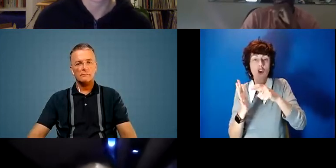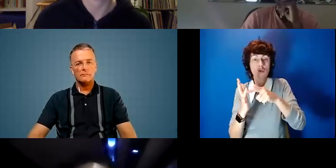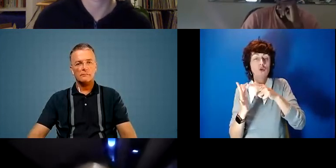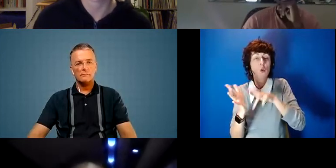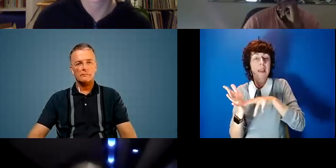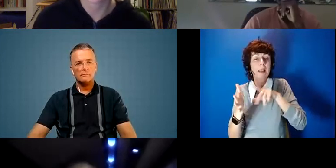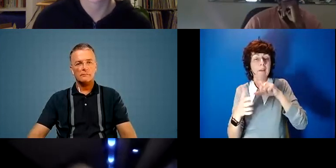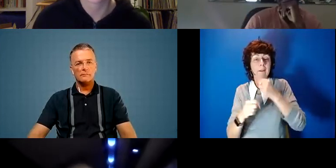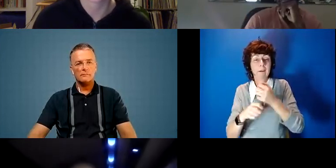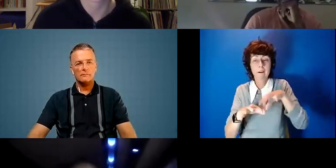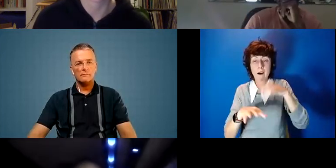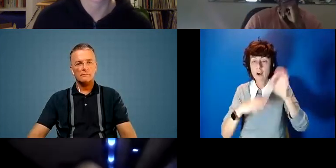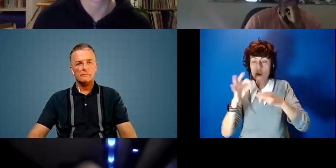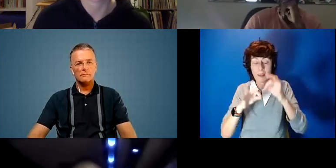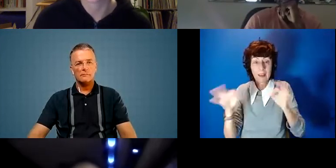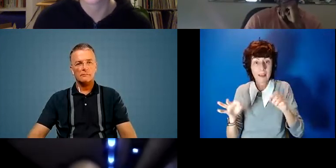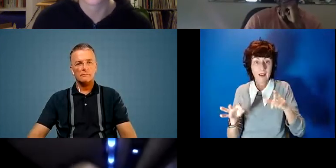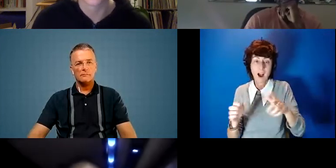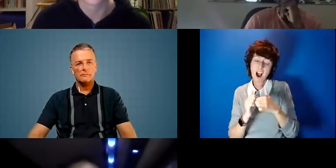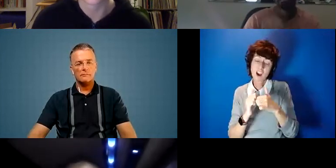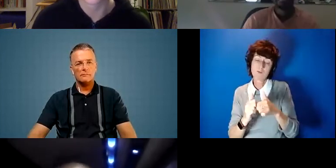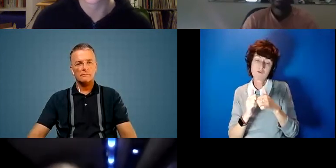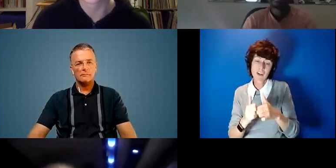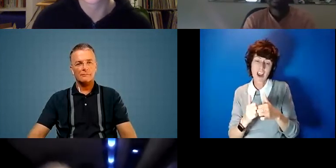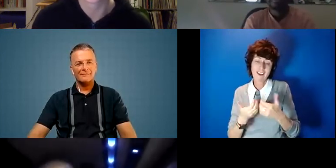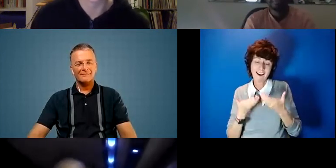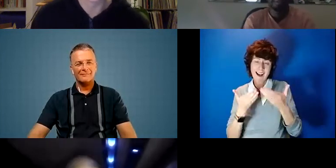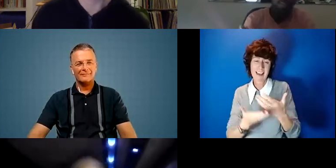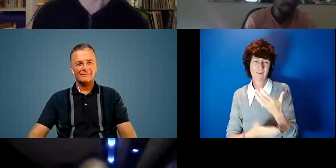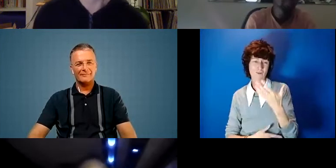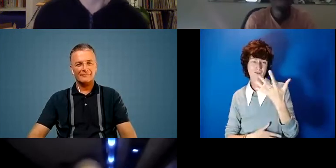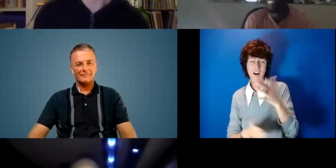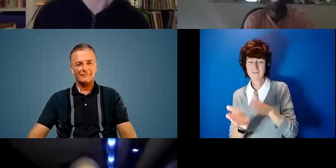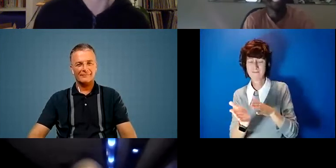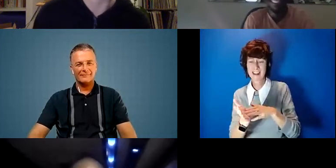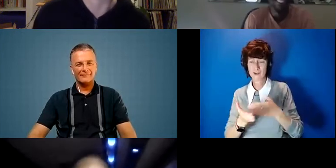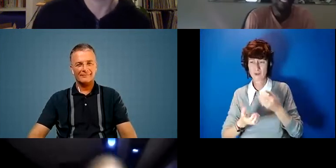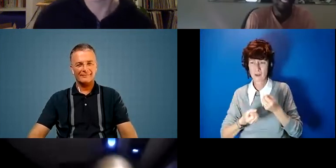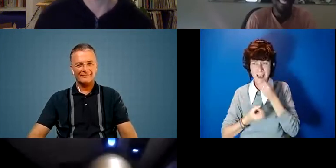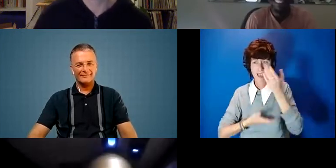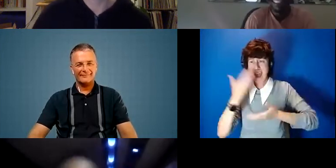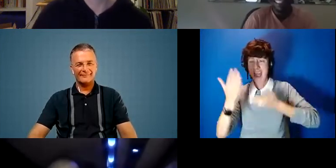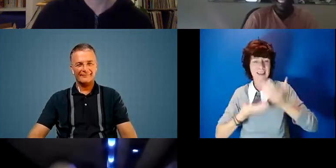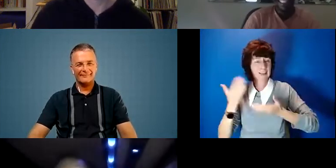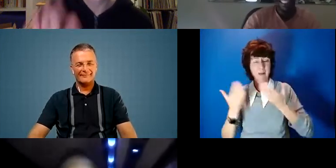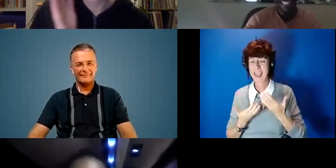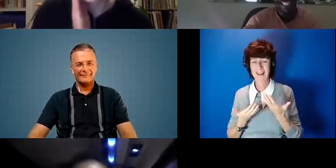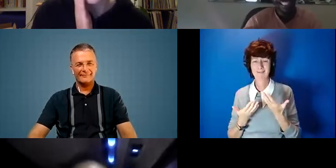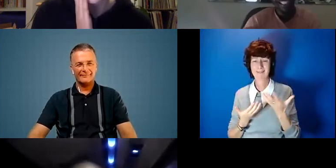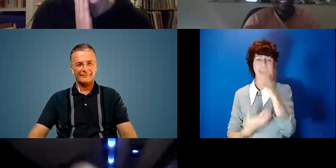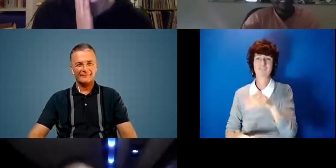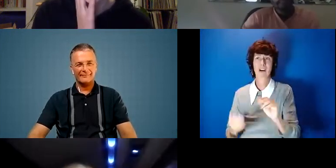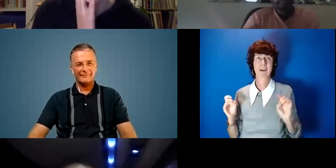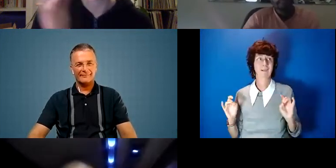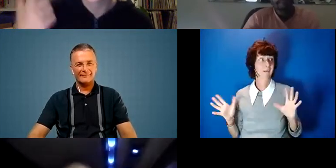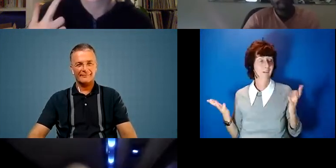that I gave you five to seven minutes to talk about an entire continent. Russell. I appreciate you still doing that as best you can and I also